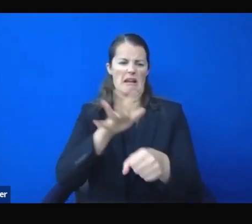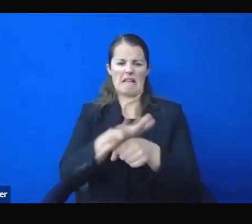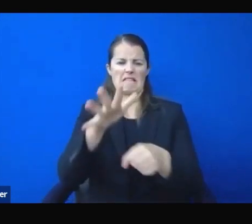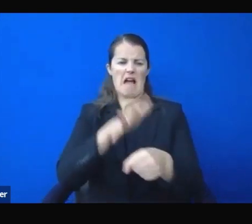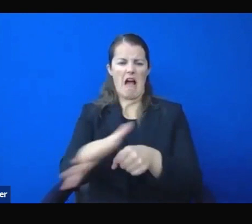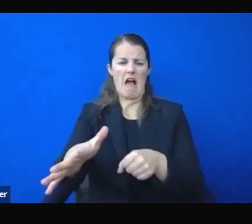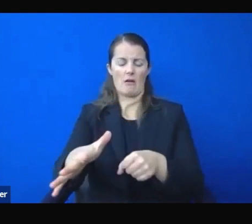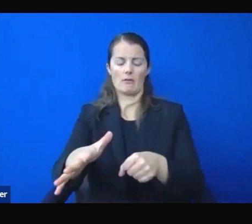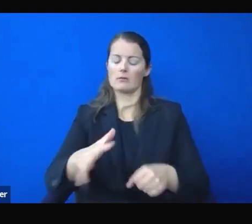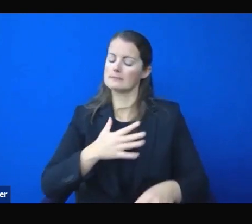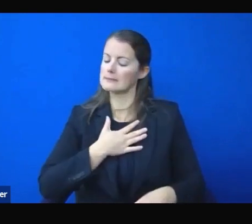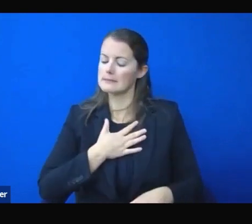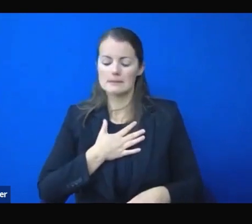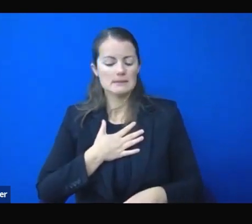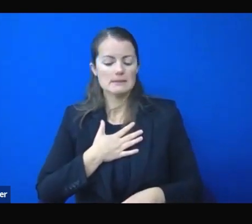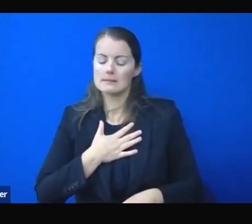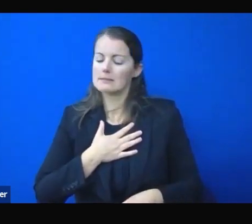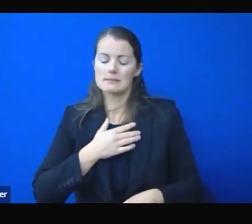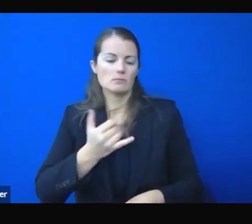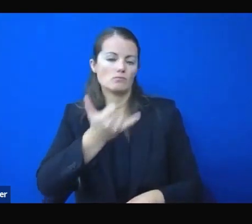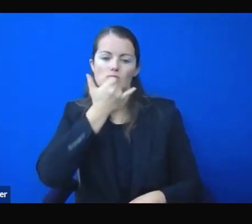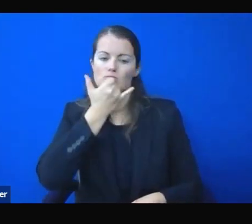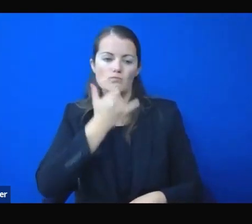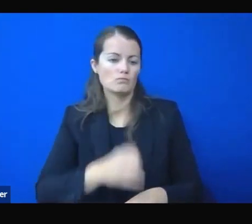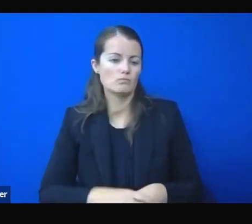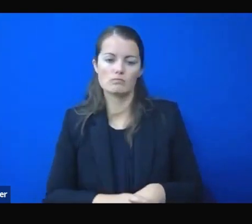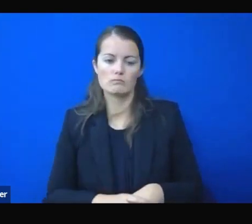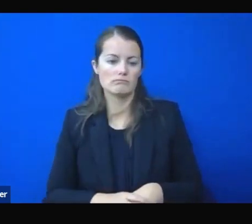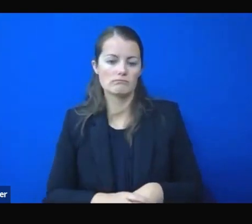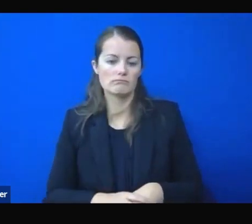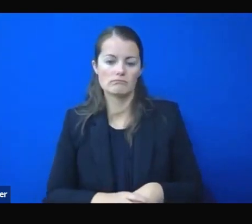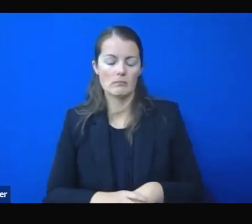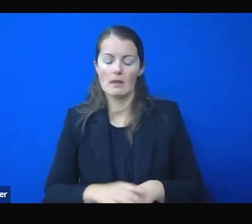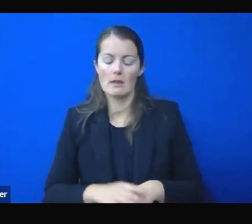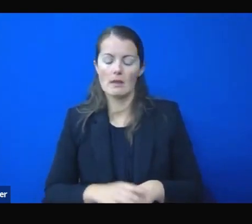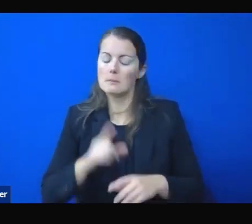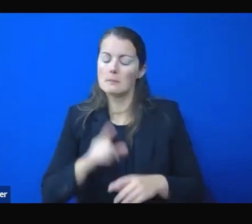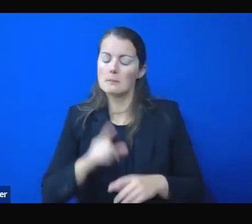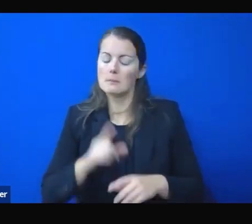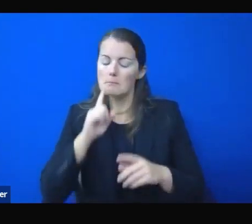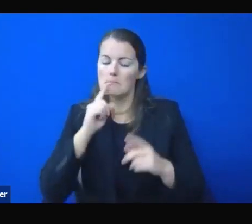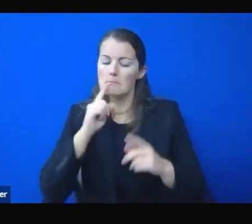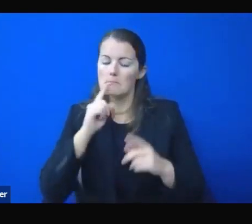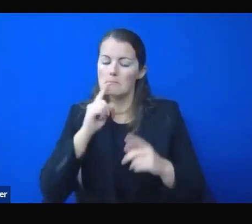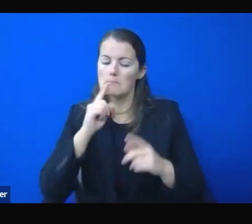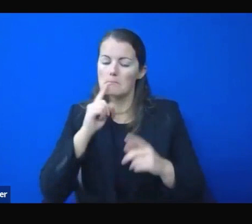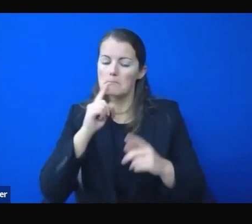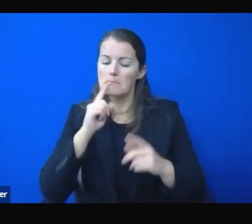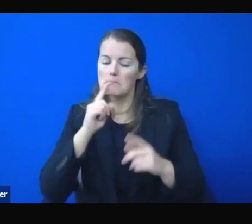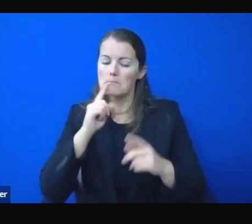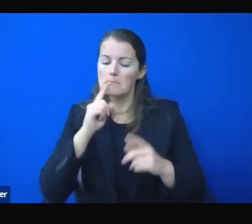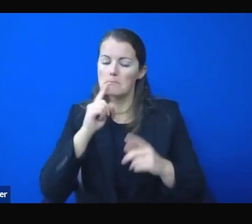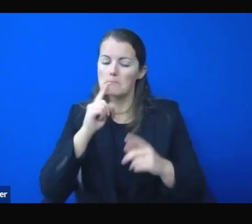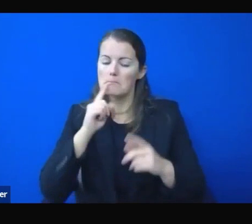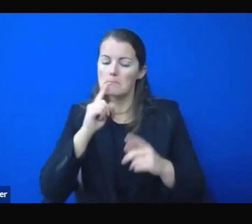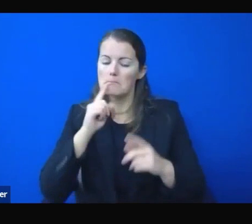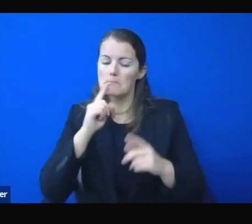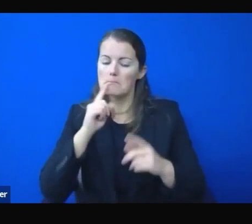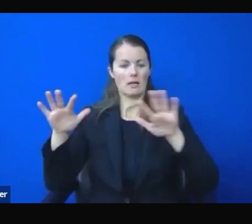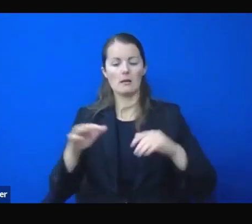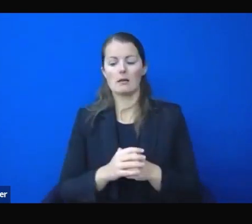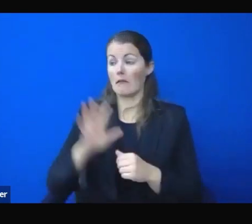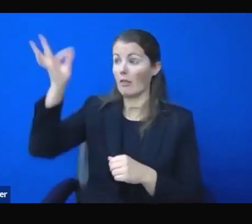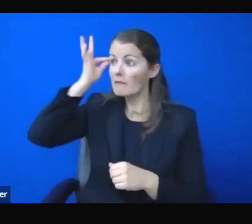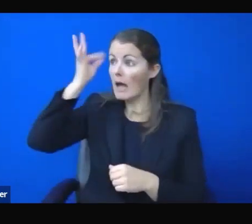handed the states the responsibility of dealing with this global pandemic. They told the states to deal with it. So we did. We have